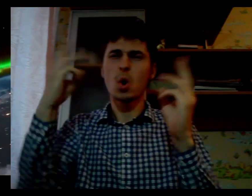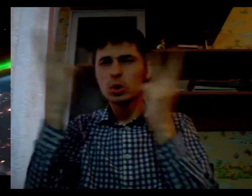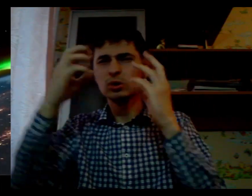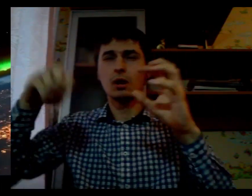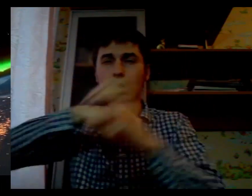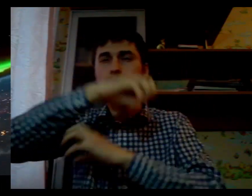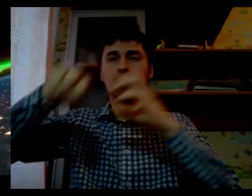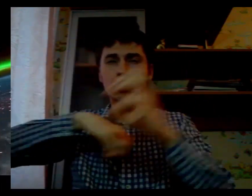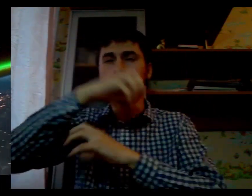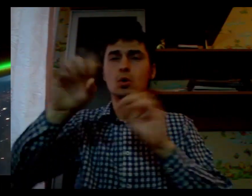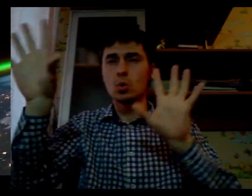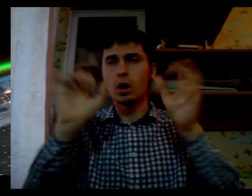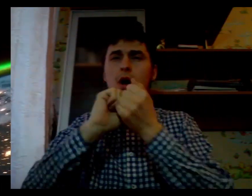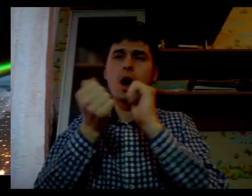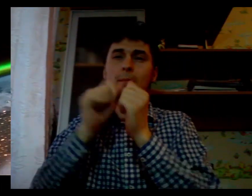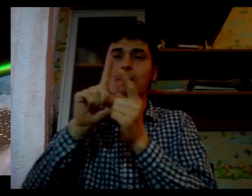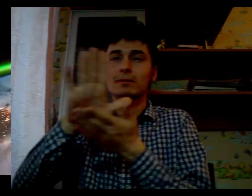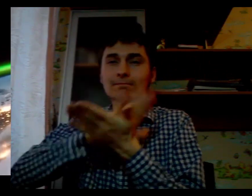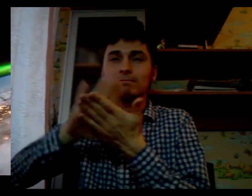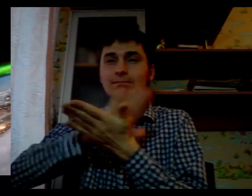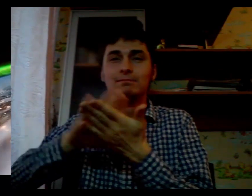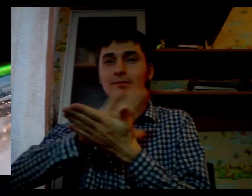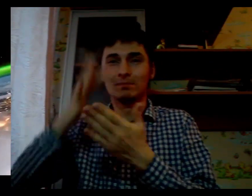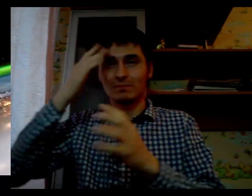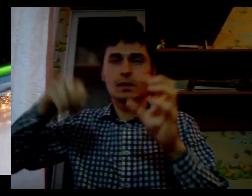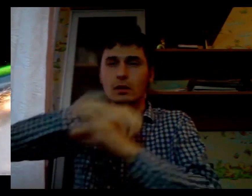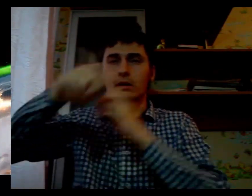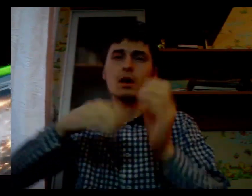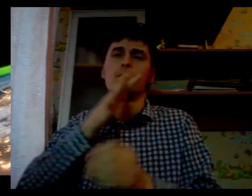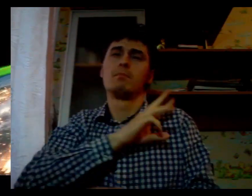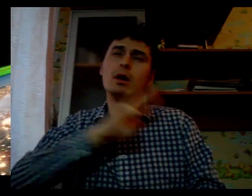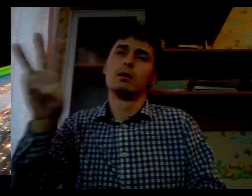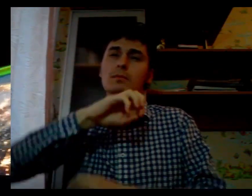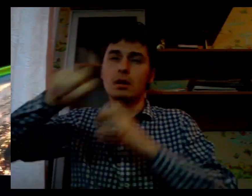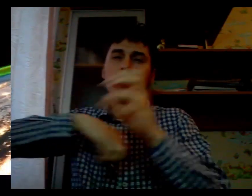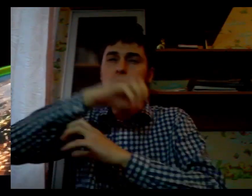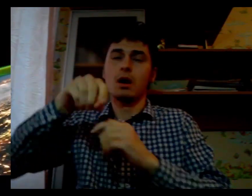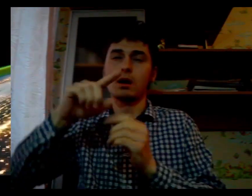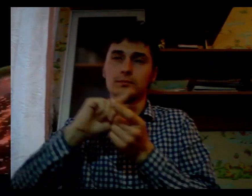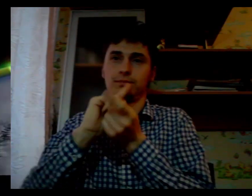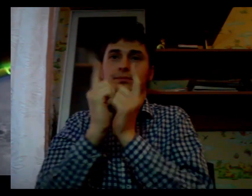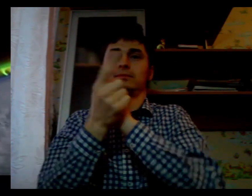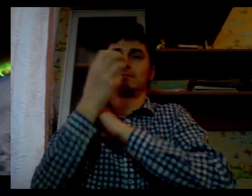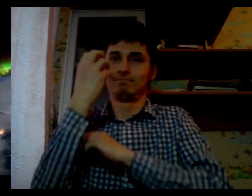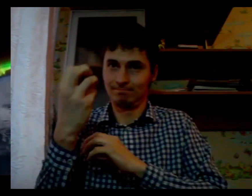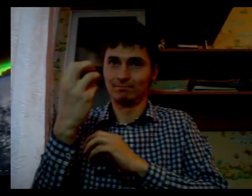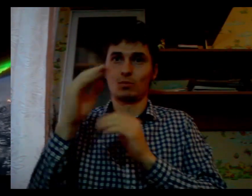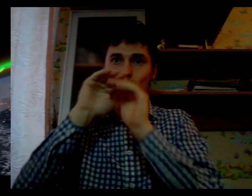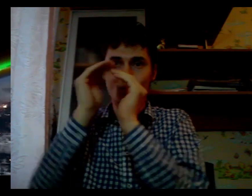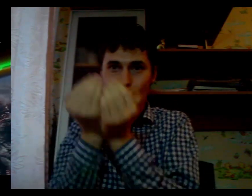Realizing this goal will require an intrapreneurial spirit, an a new generation of scientists and a...